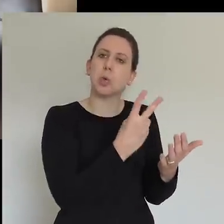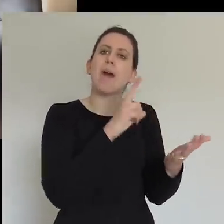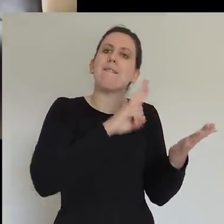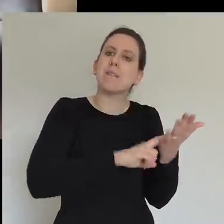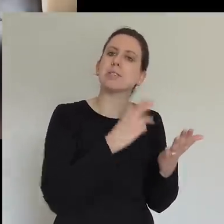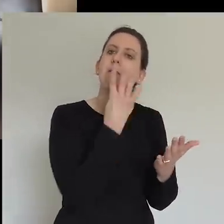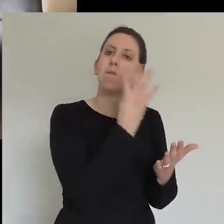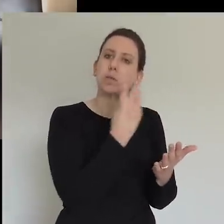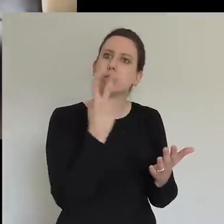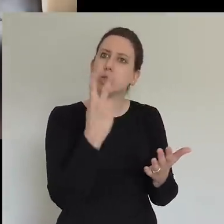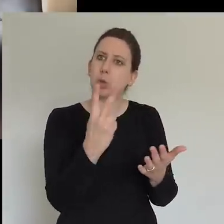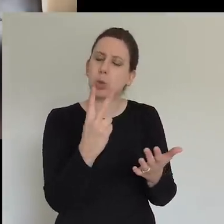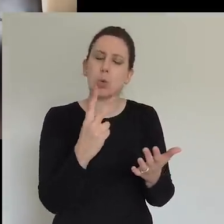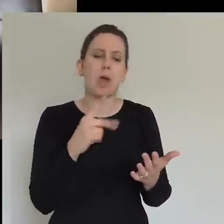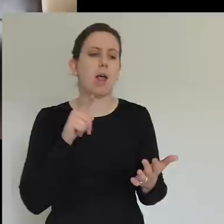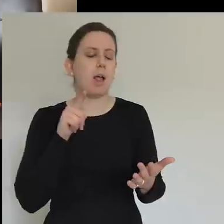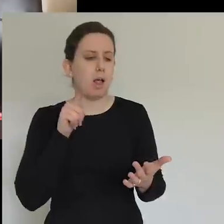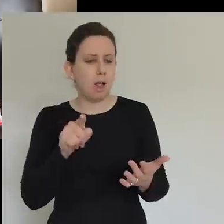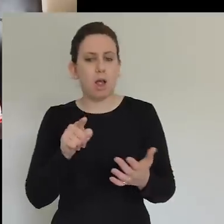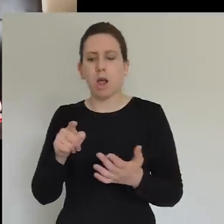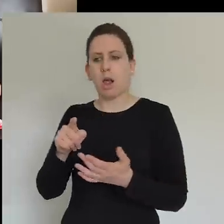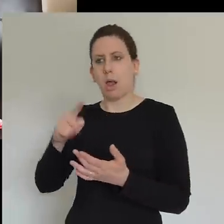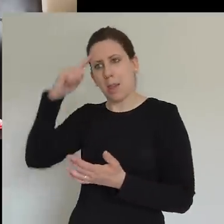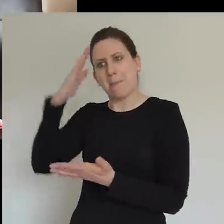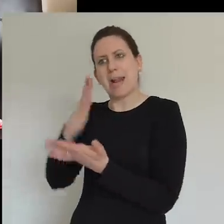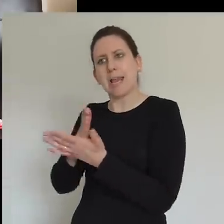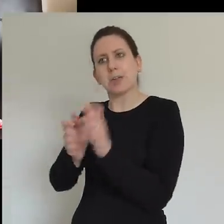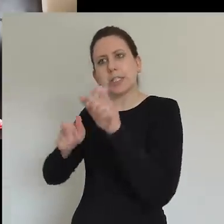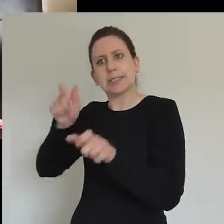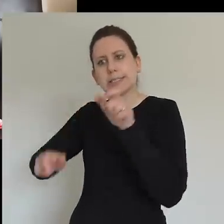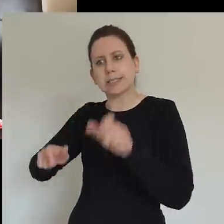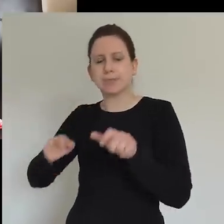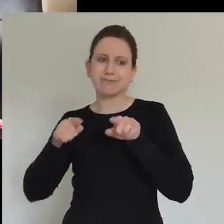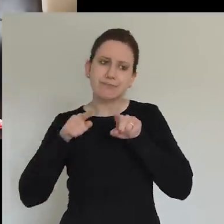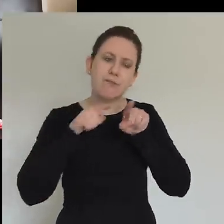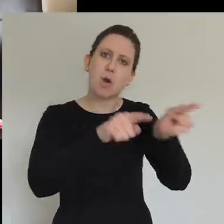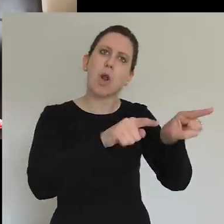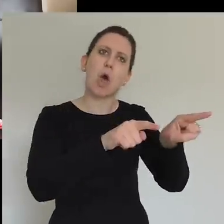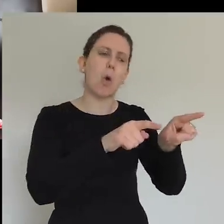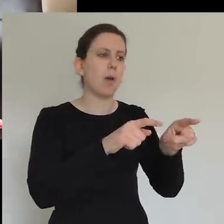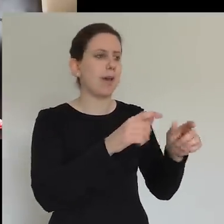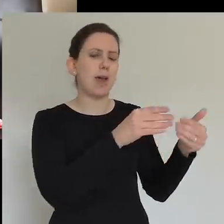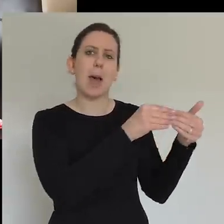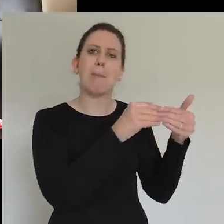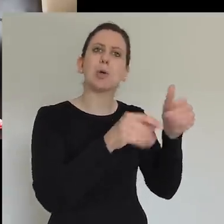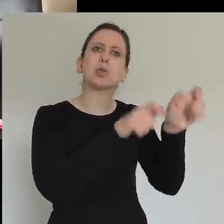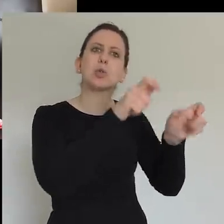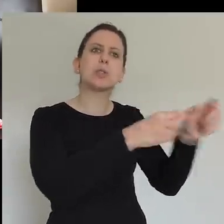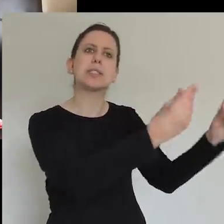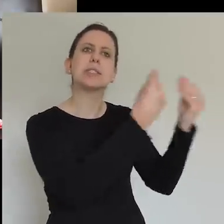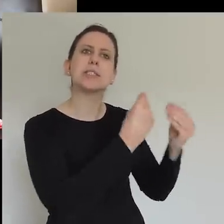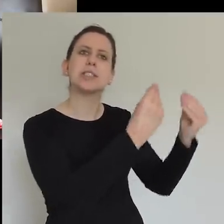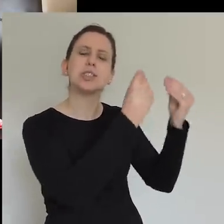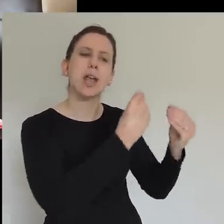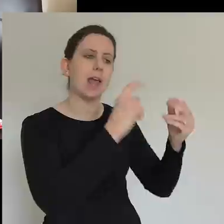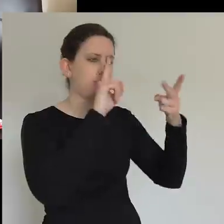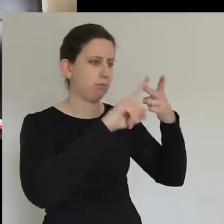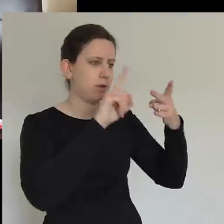teaching. So teaching is really important. But secondly, to fellowship. Thirdly, to the breaking of bread. And